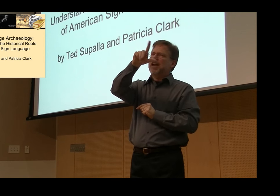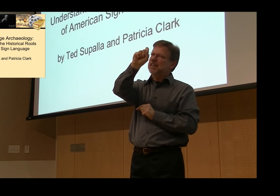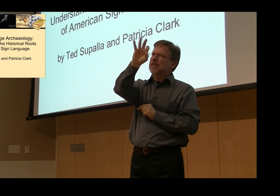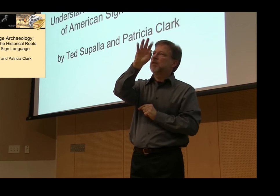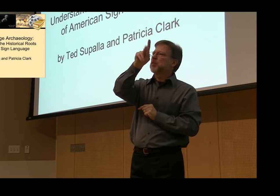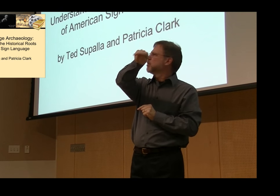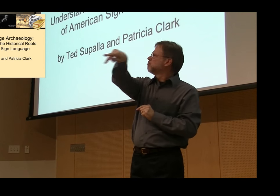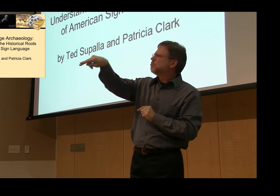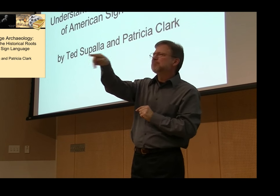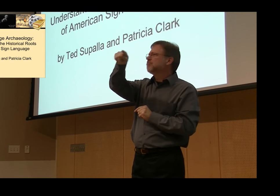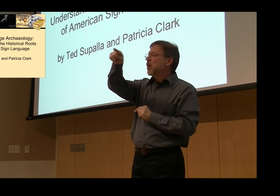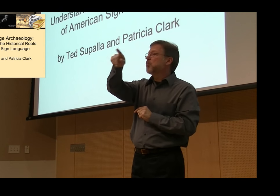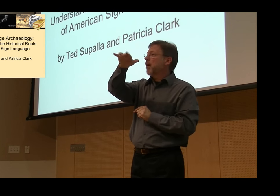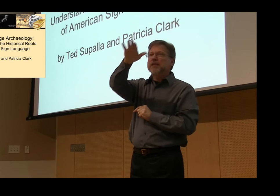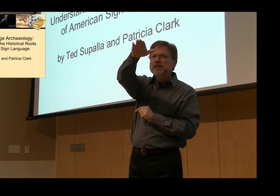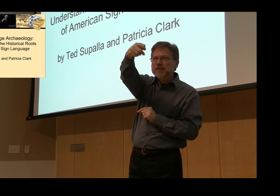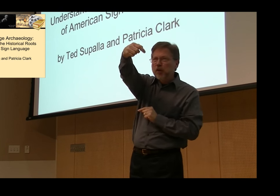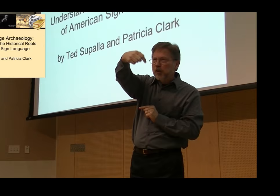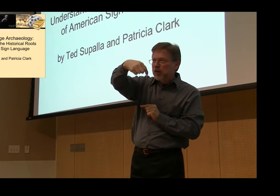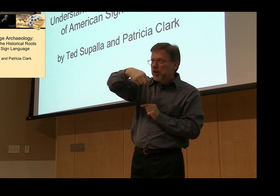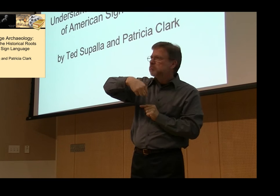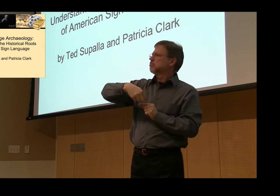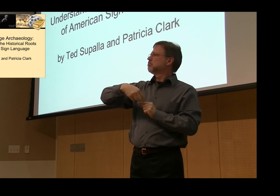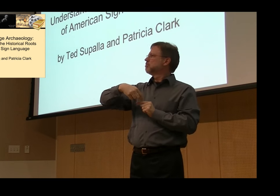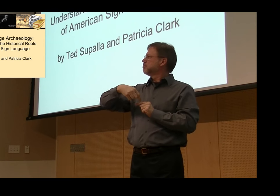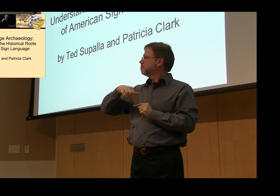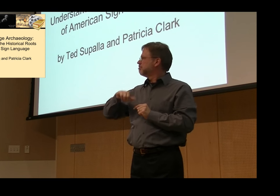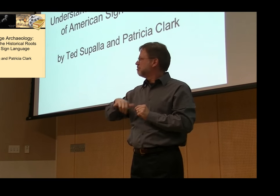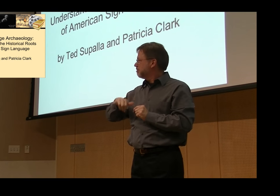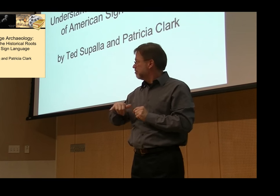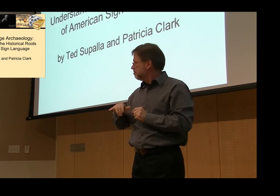American Sign Language from French Sign Language.